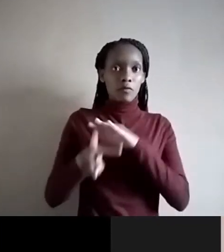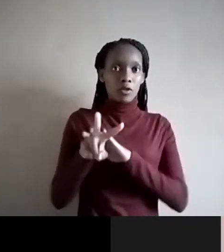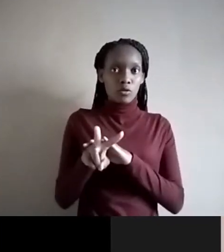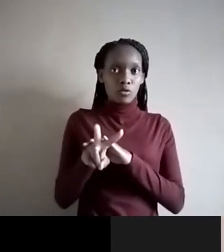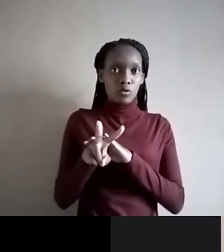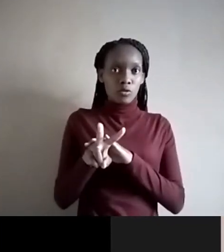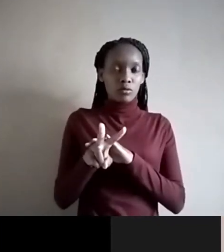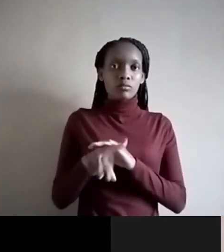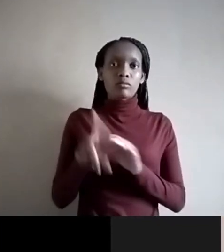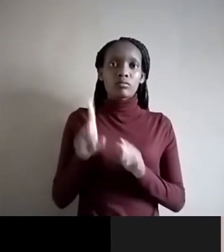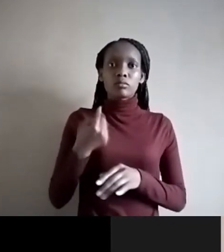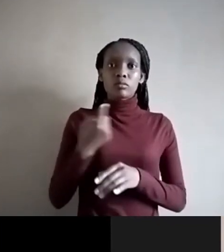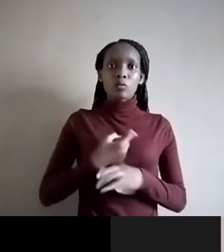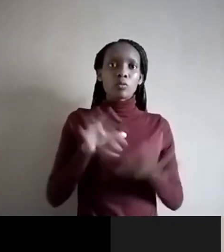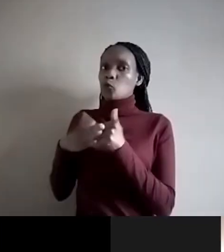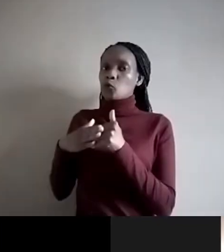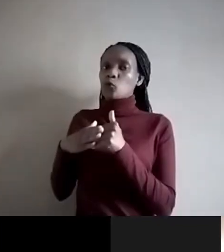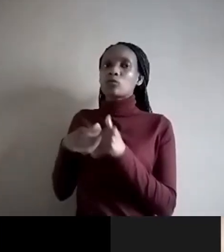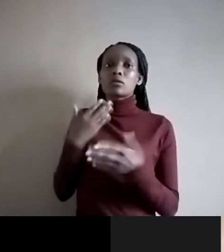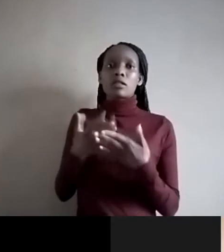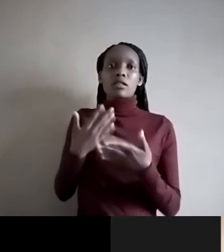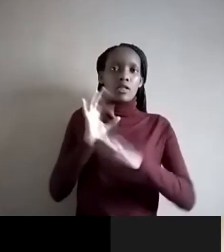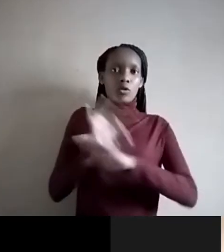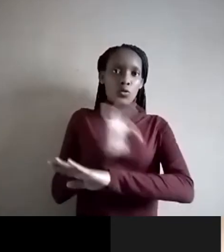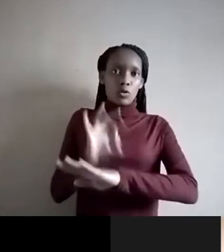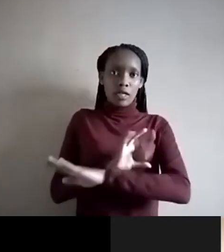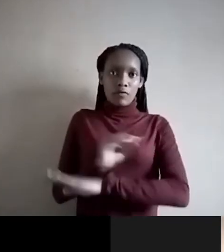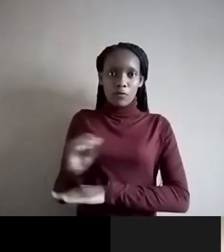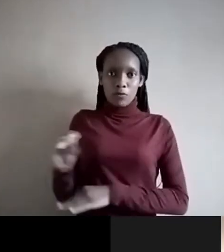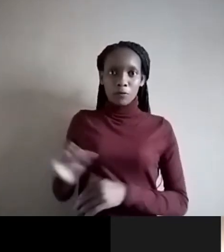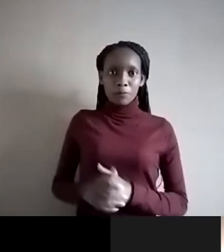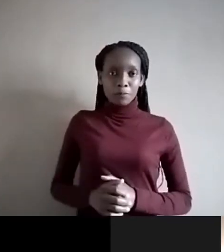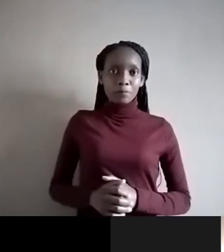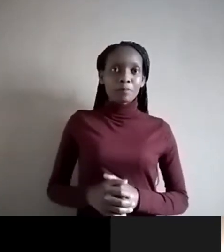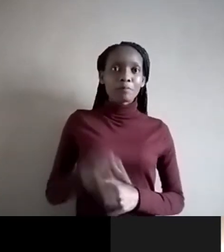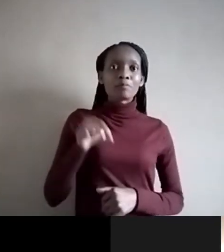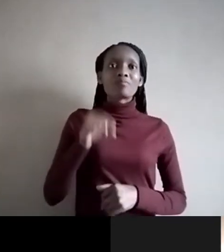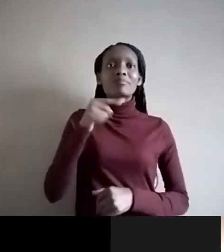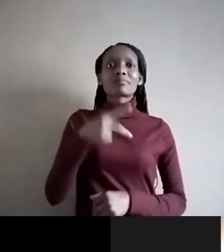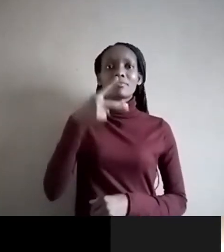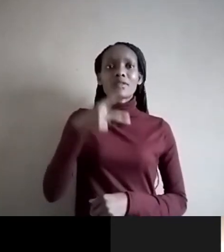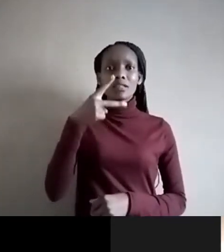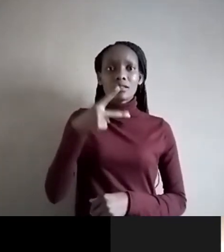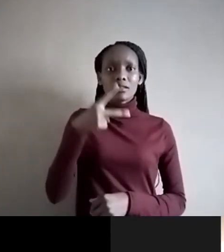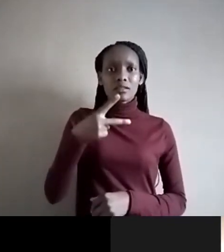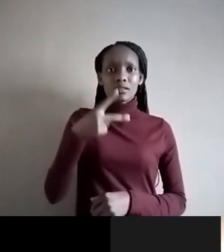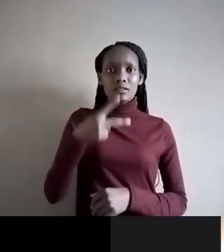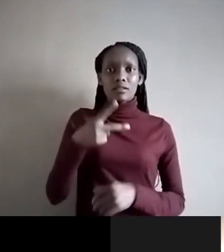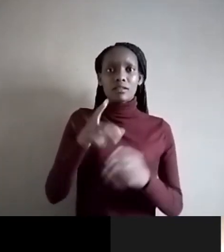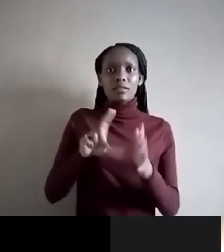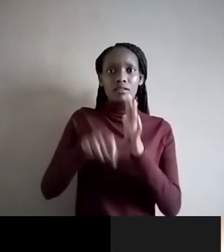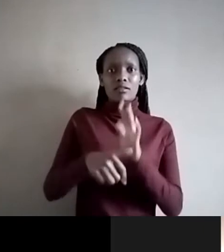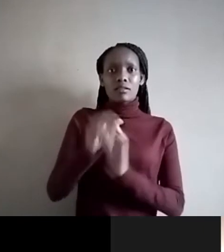wait for everybody to join us online. This is our second Disability Mojo Facebook